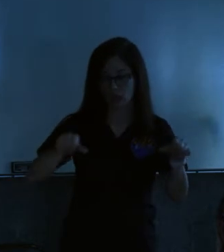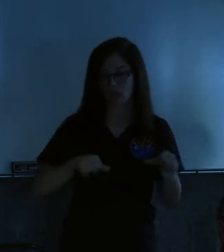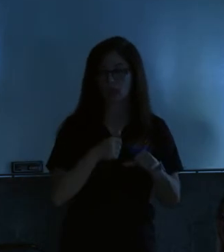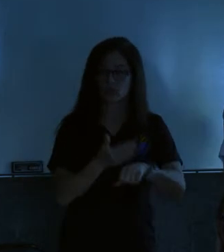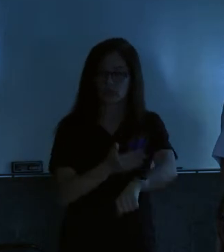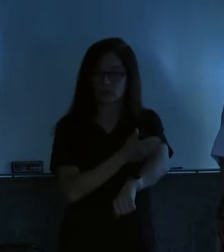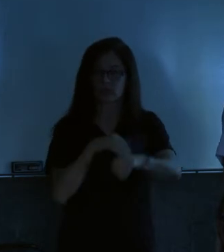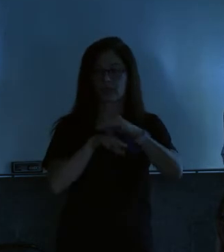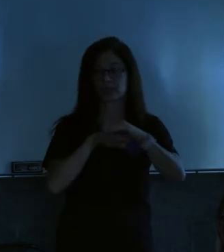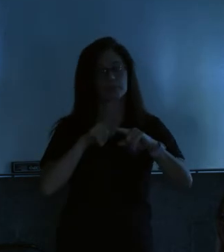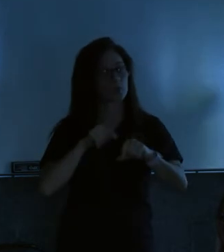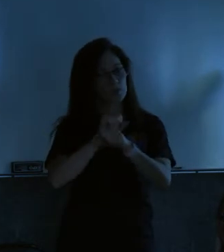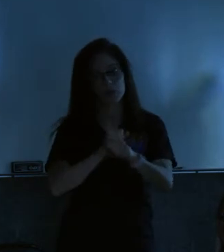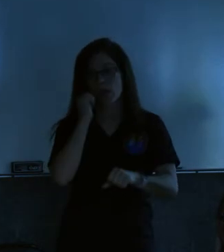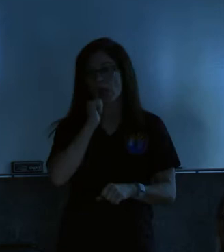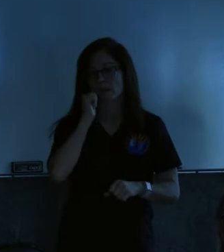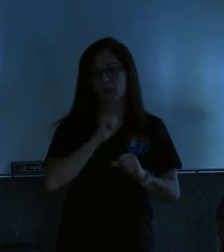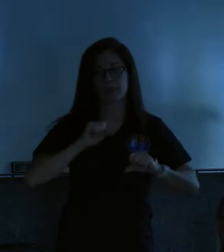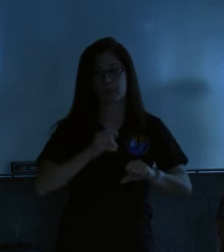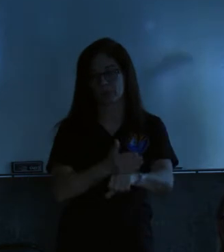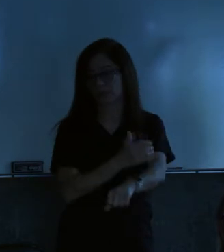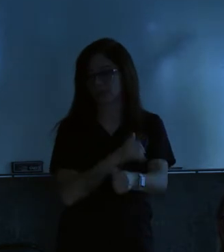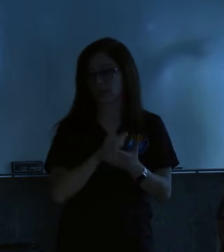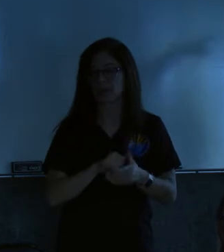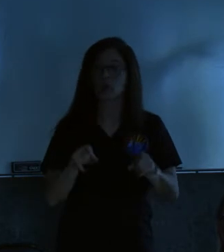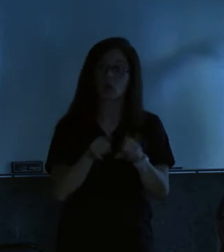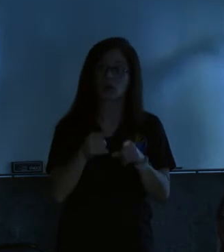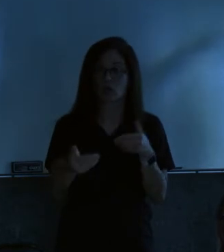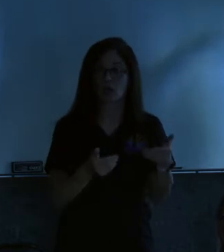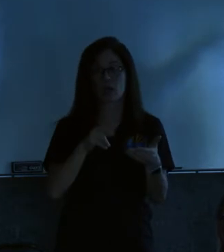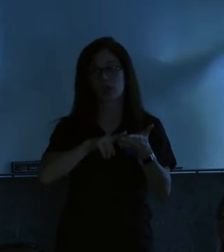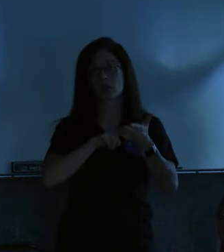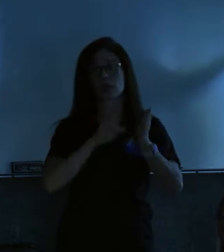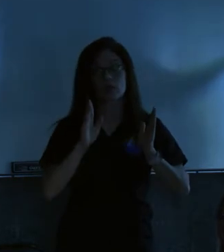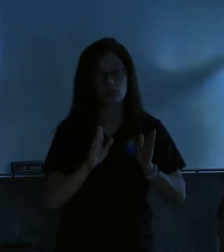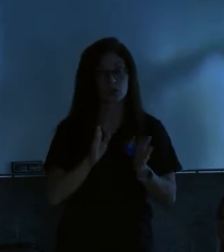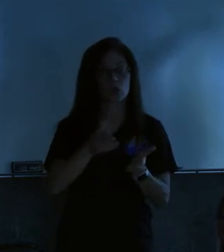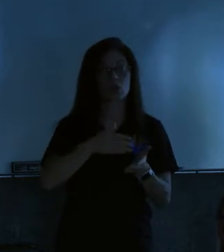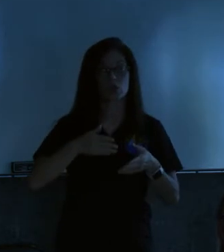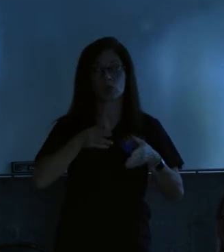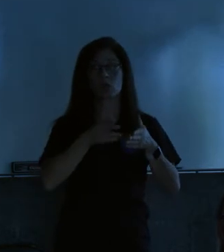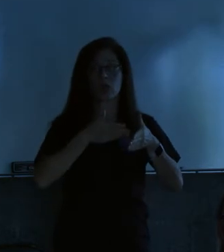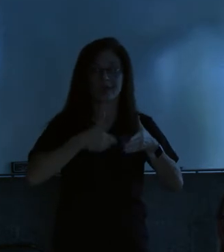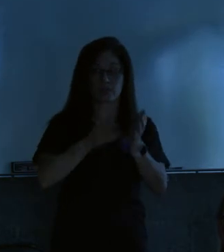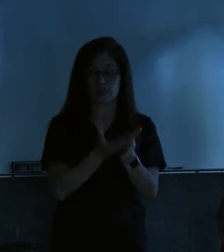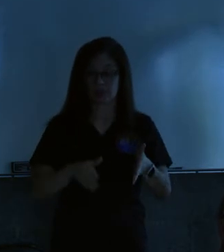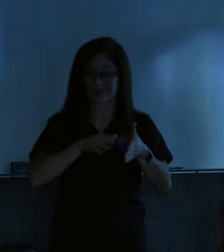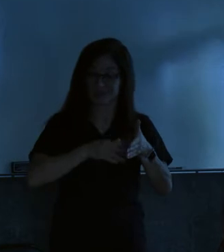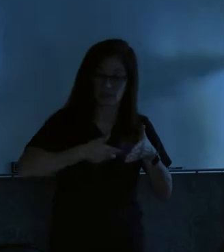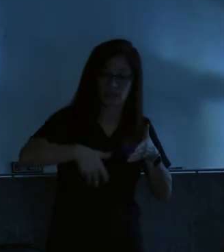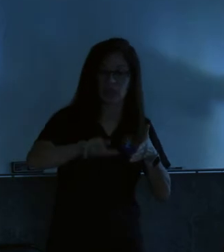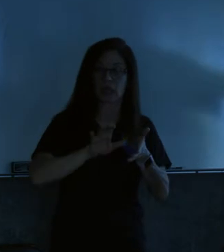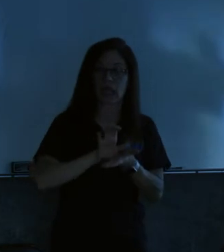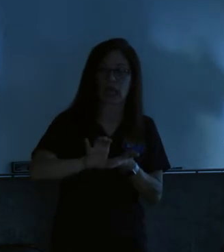access up there, but they're working every day to do that. We have also hired contractors to clear the channels to let our folks,